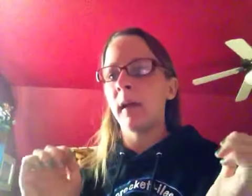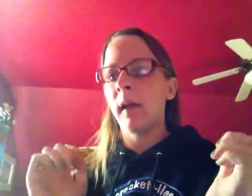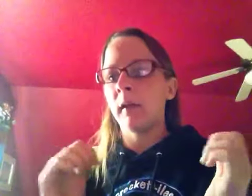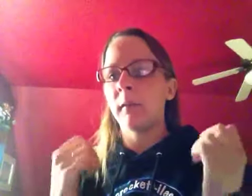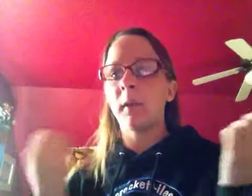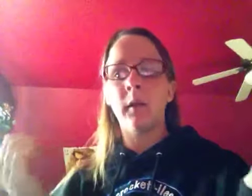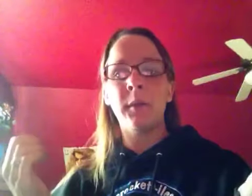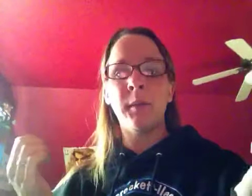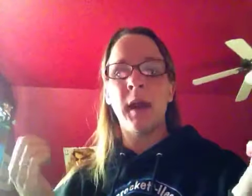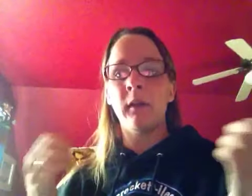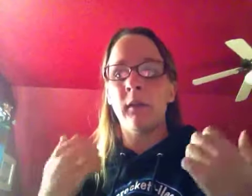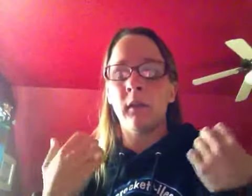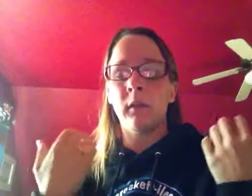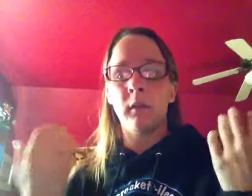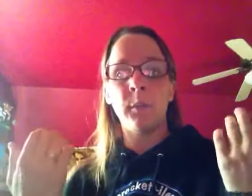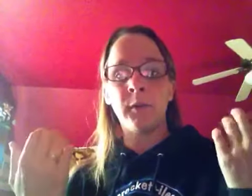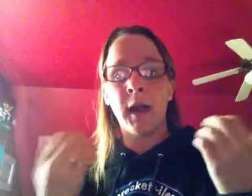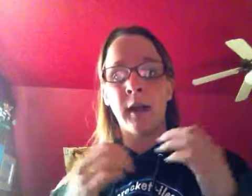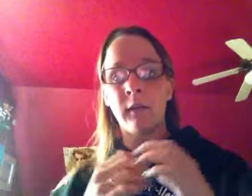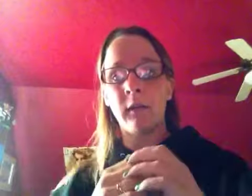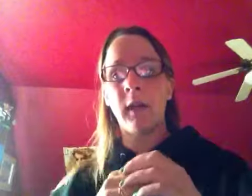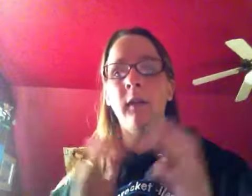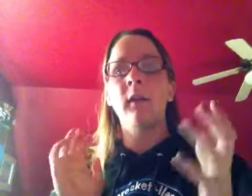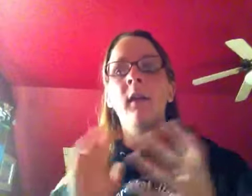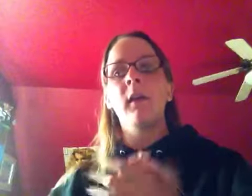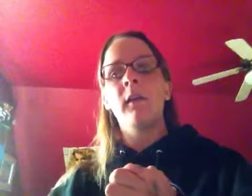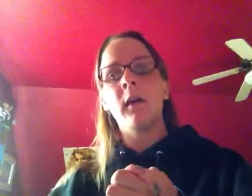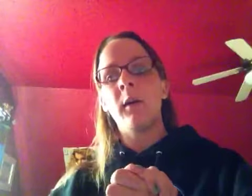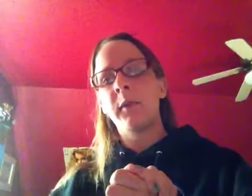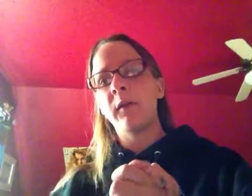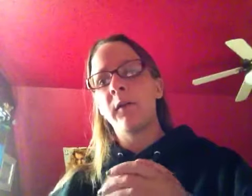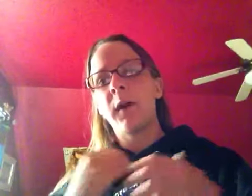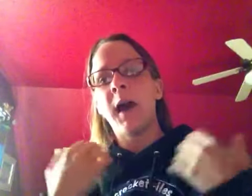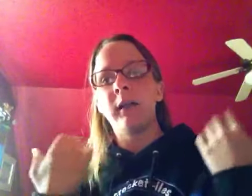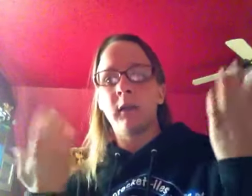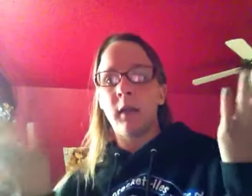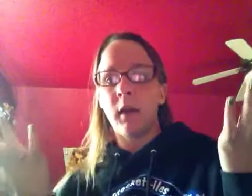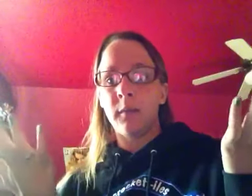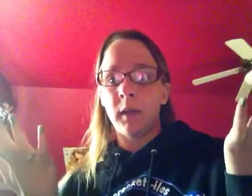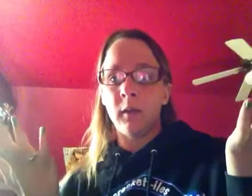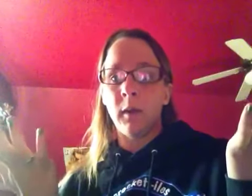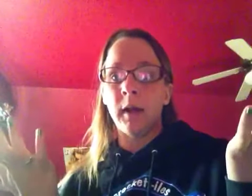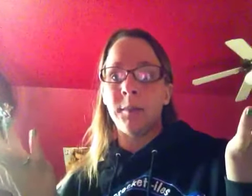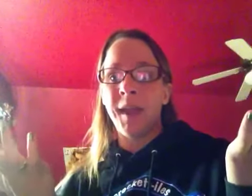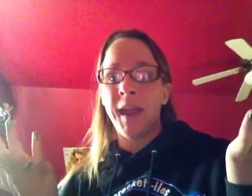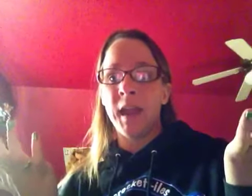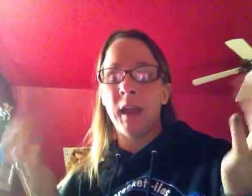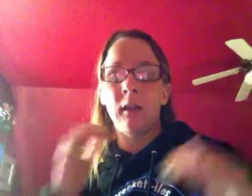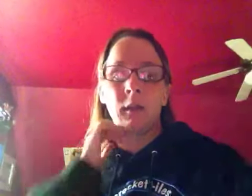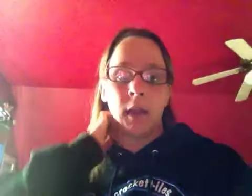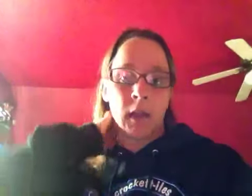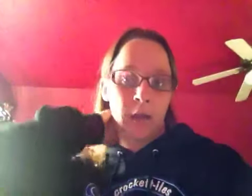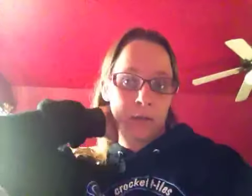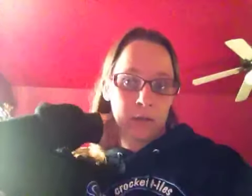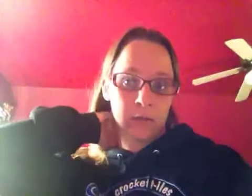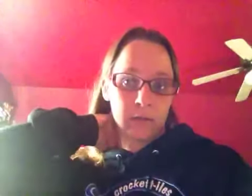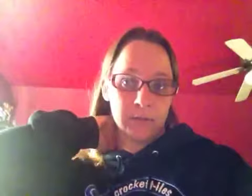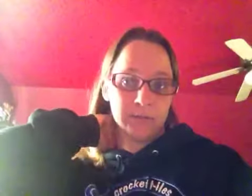at Color Me Mind are just super nice like they'll help you find stuff that you want to paint and